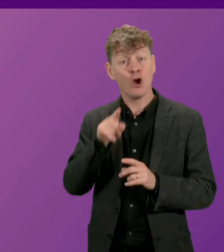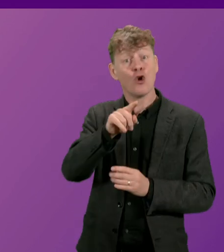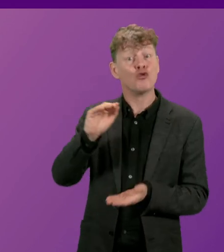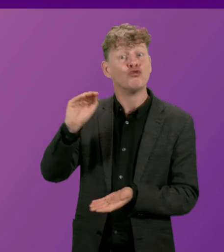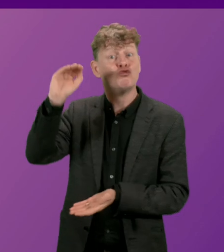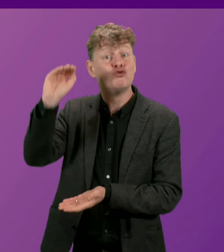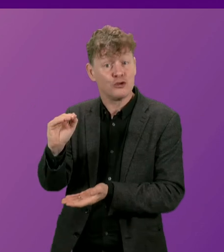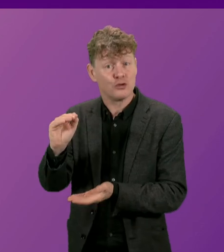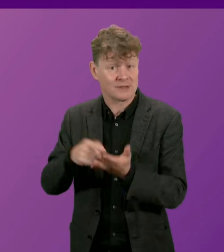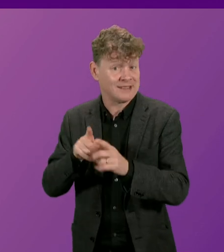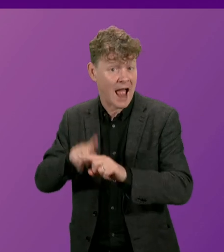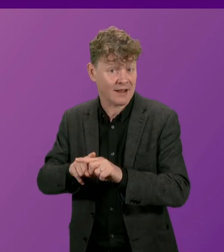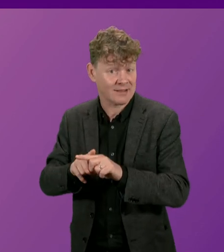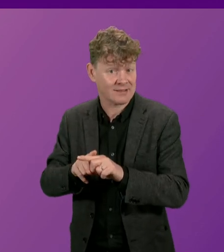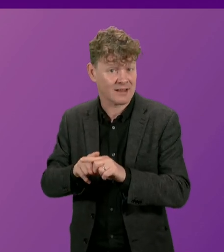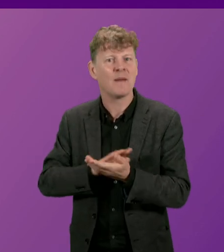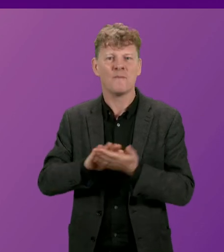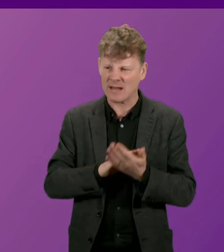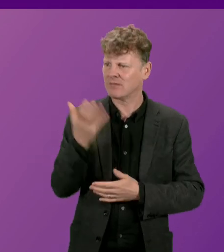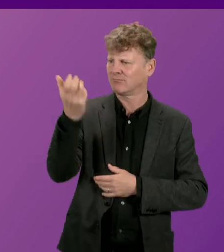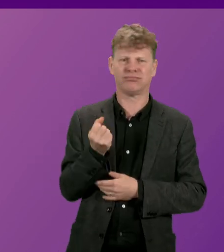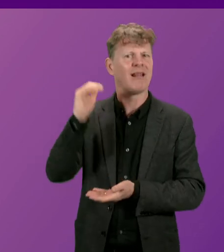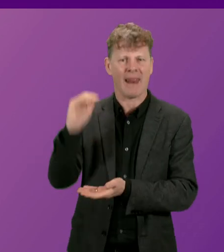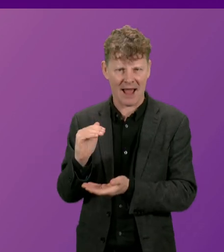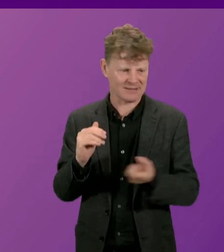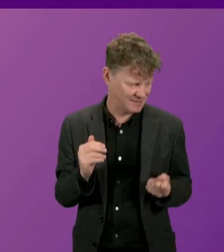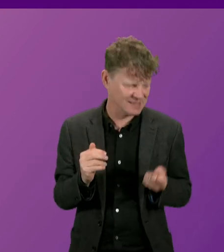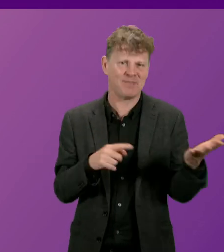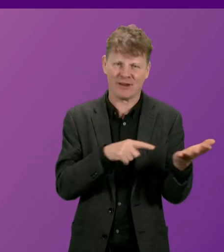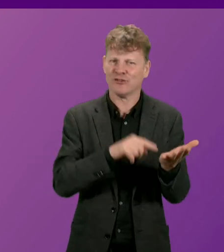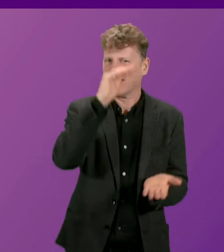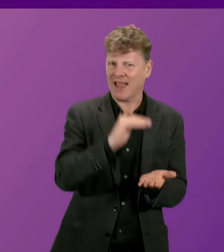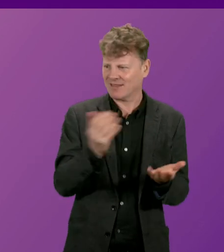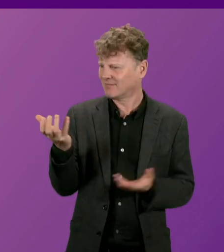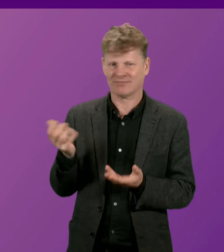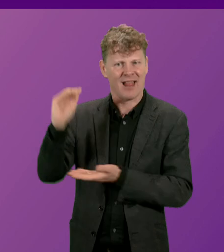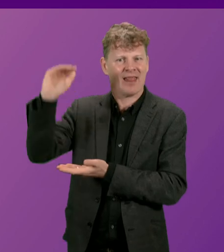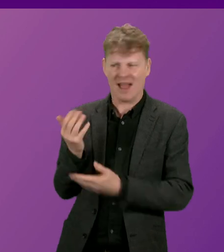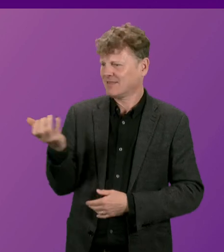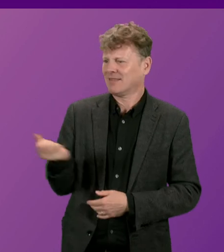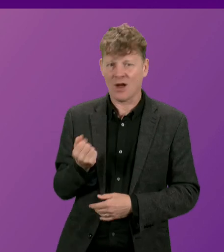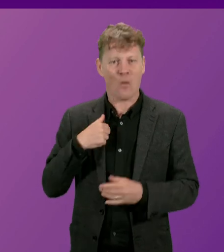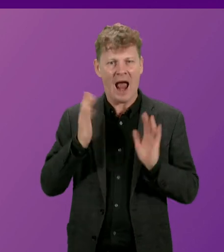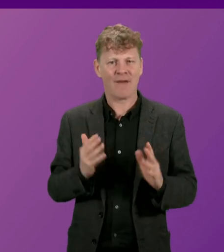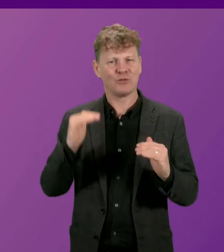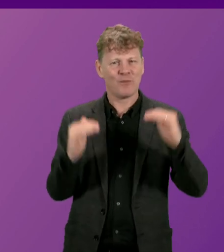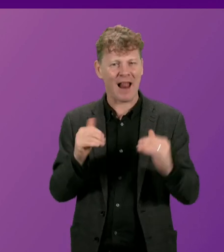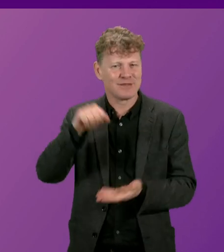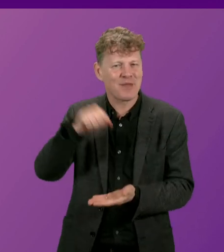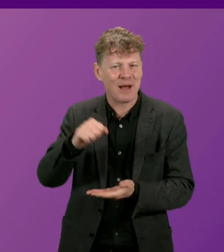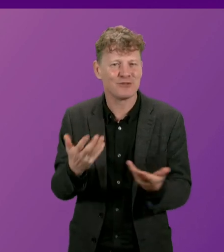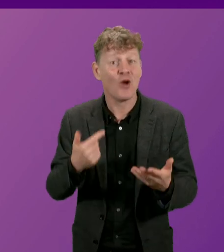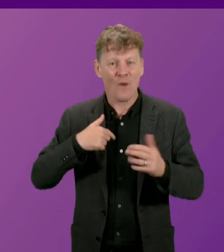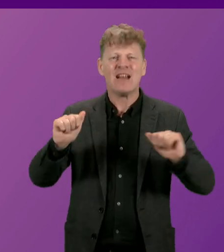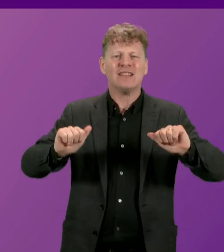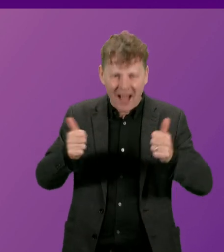taxation then you reduce public expenditure in the commensurate amount because we have to balance the budget and of course we've done